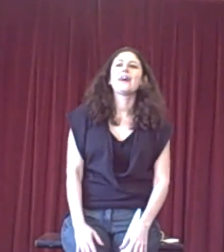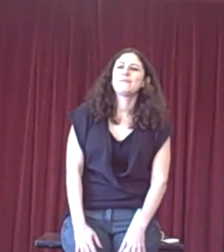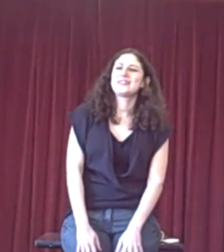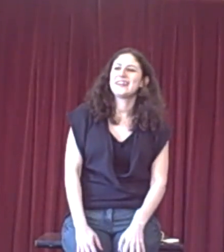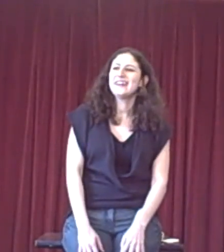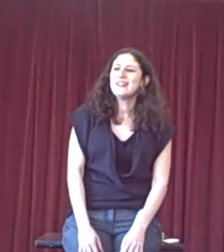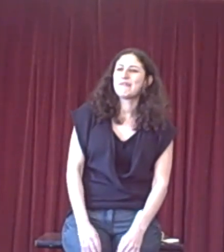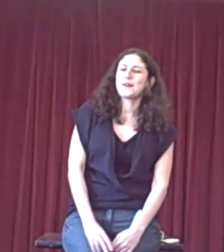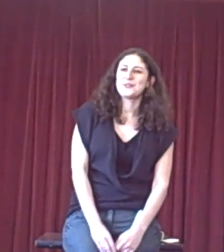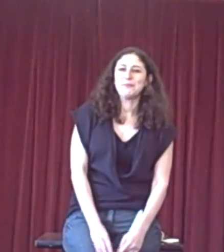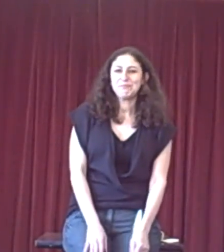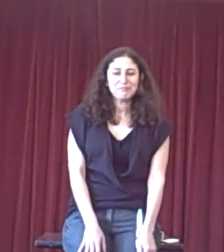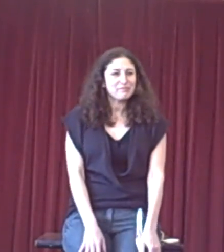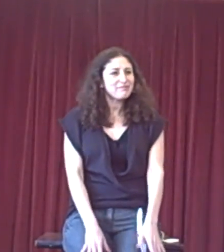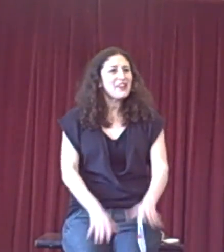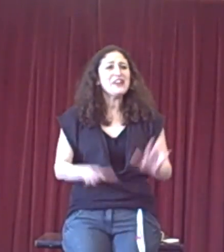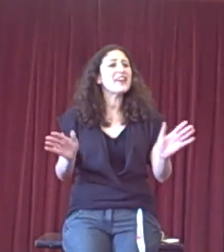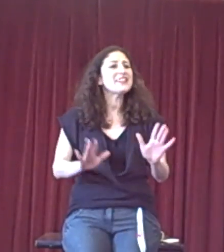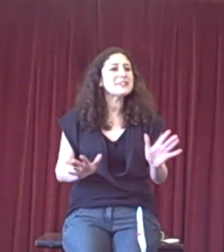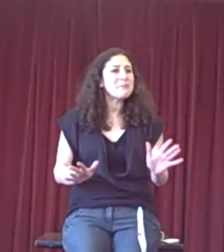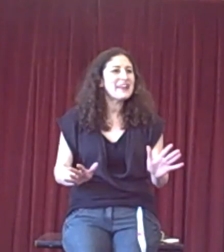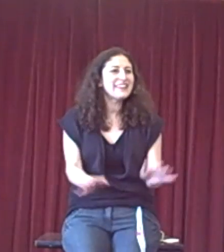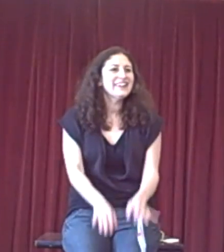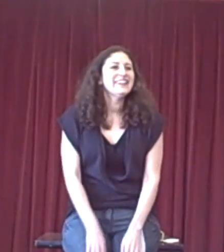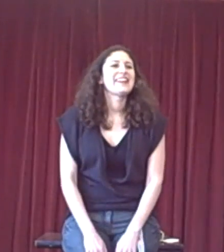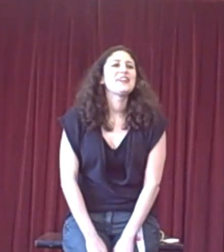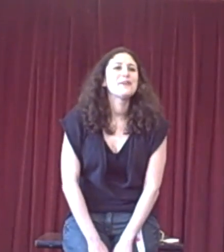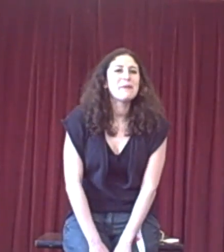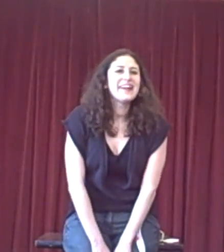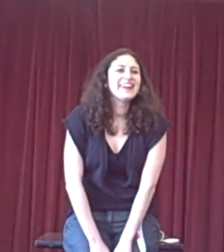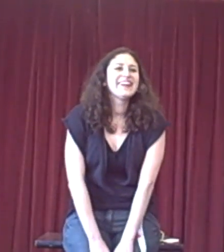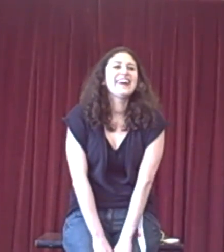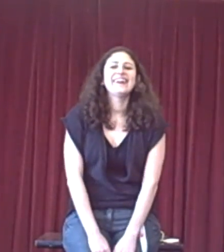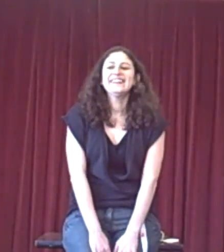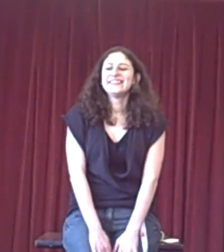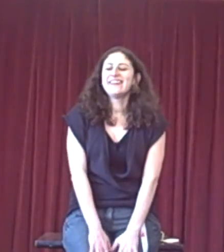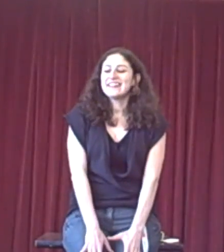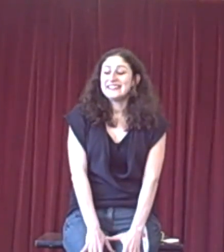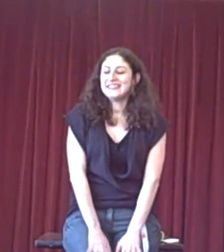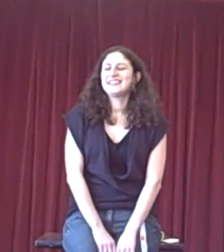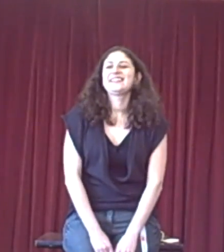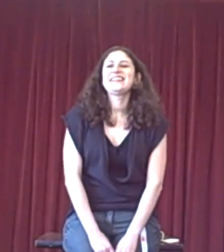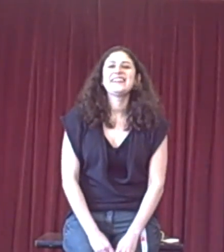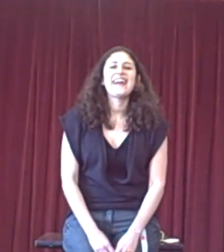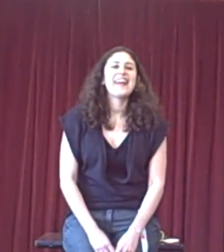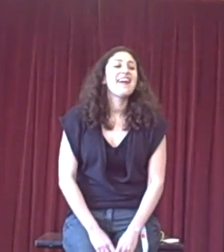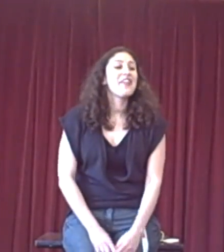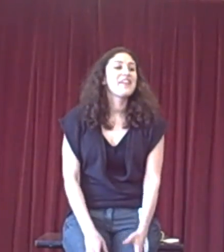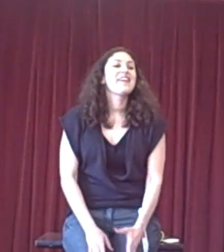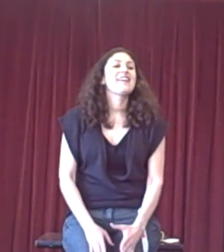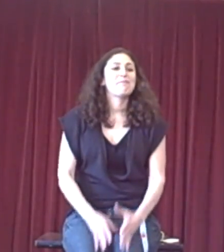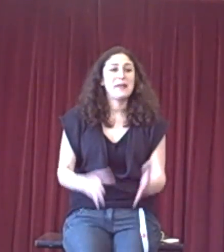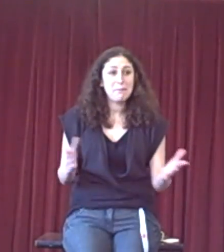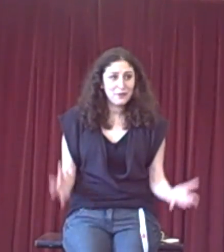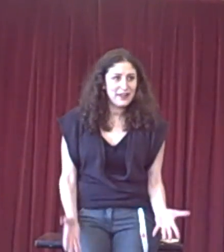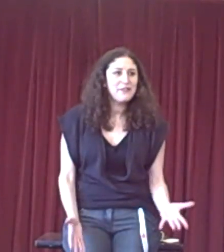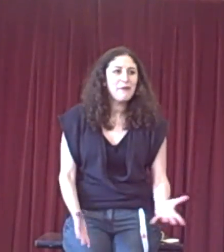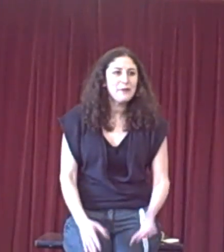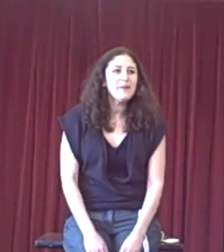comes to rebuttal. Now that doesn't mean that you're being nasty to any other people in the room.